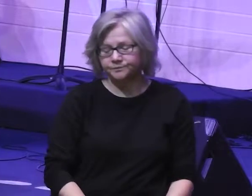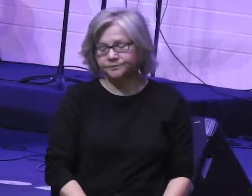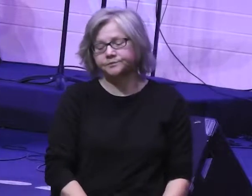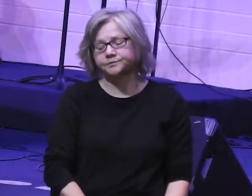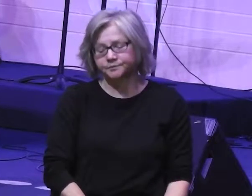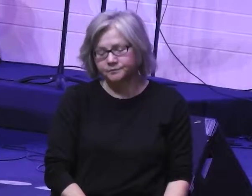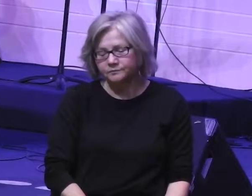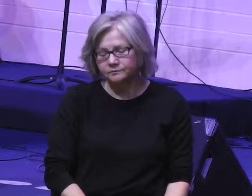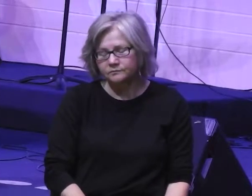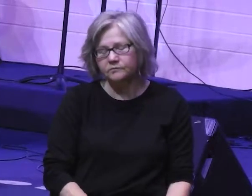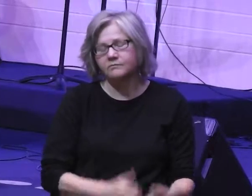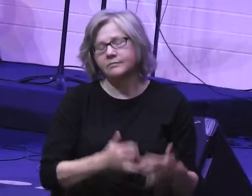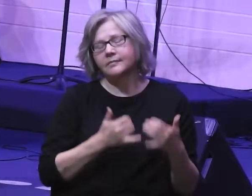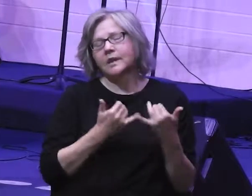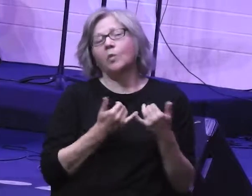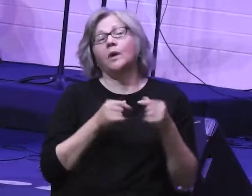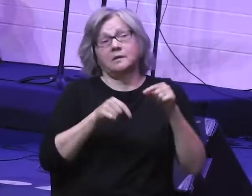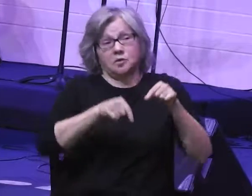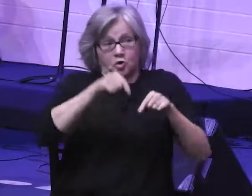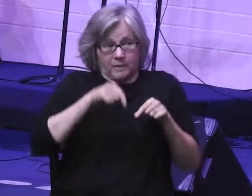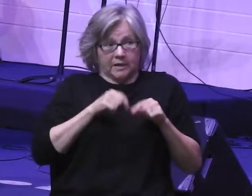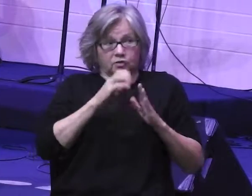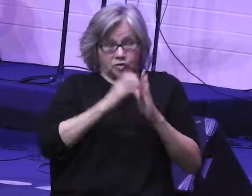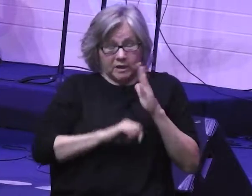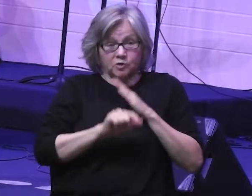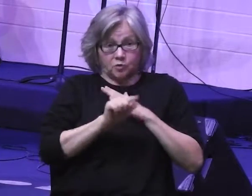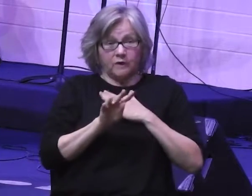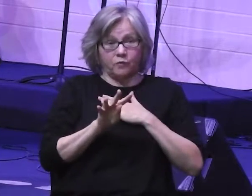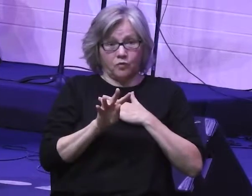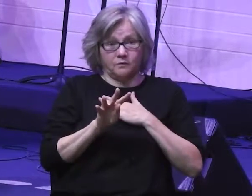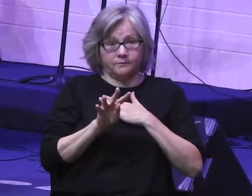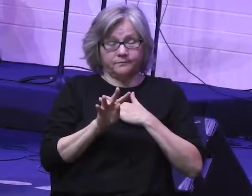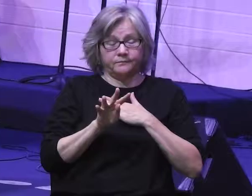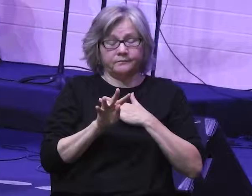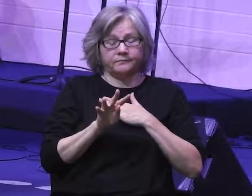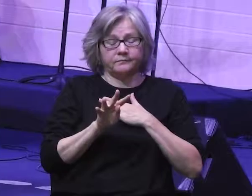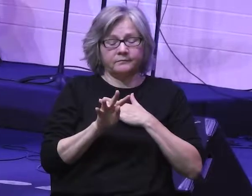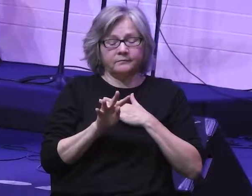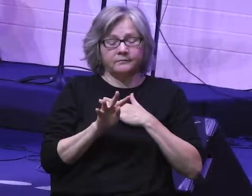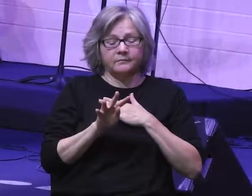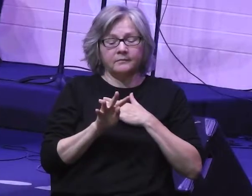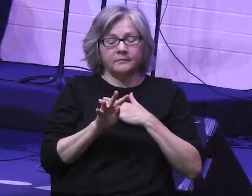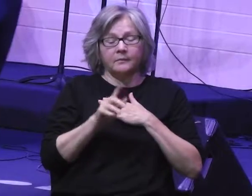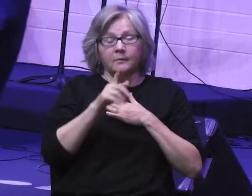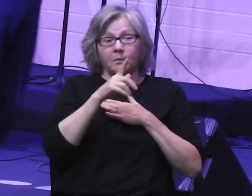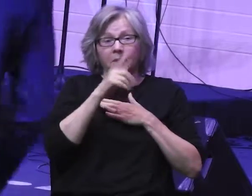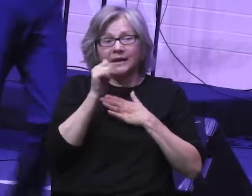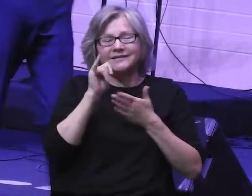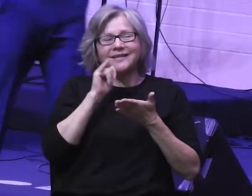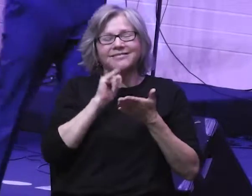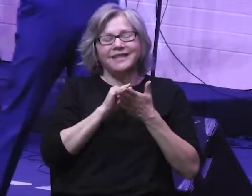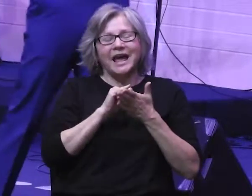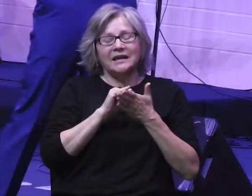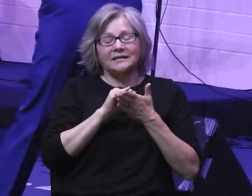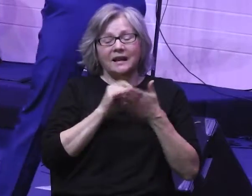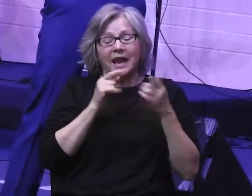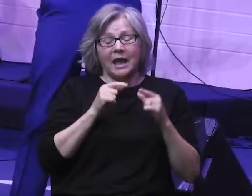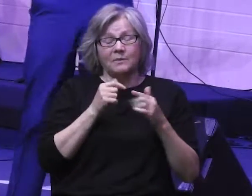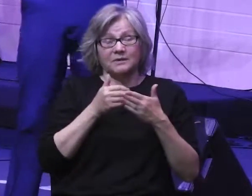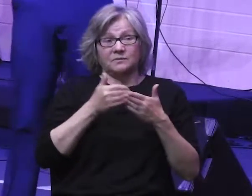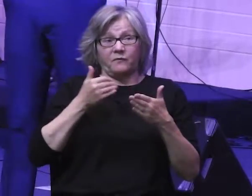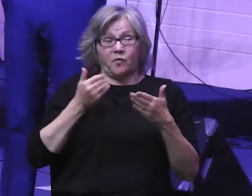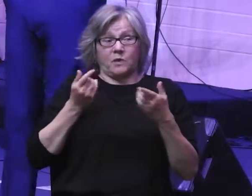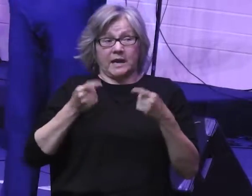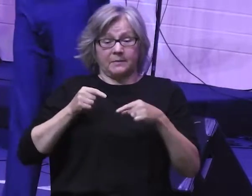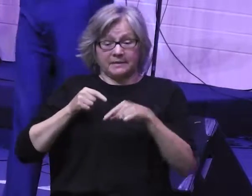Well, I want to take us back to chapter 24, because the events there actually immediately precede